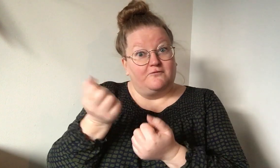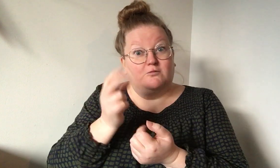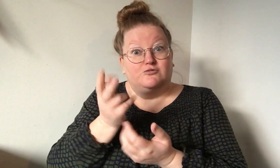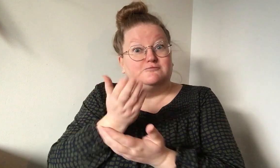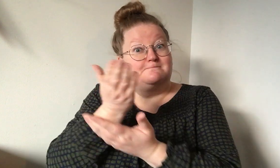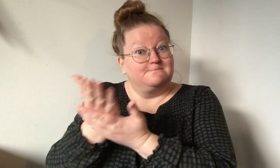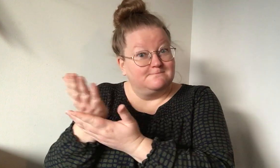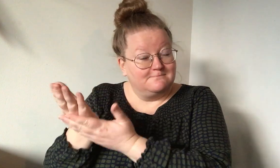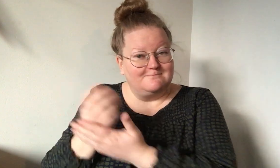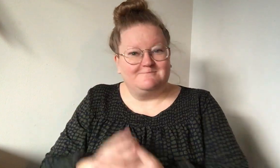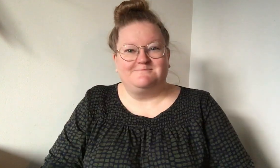Say